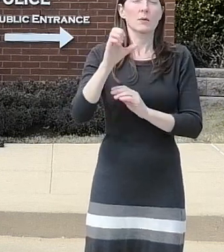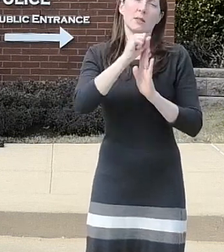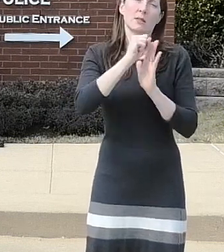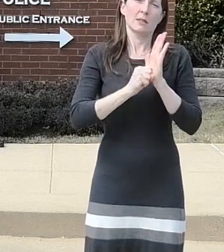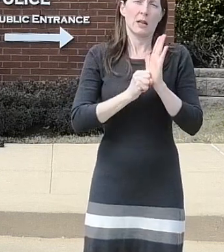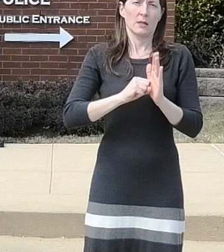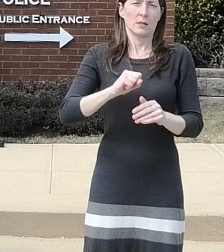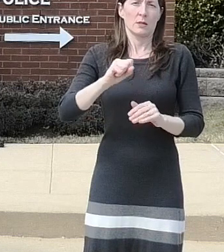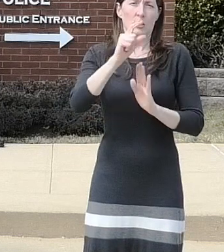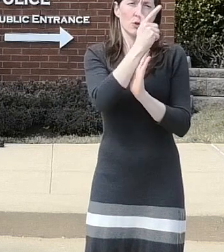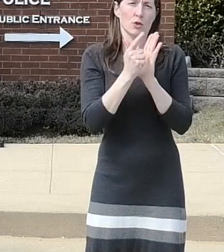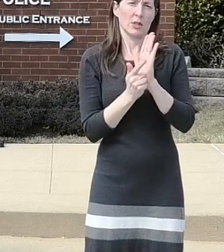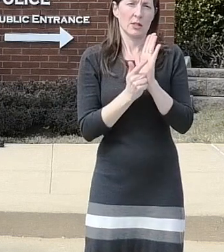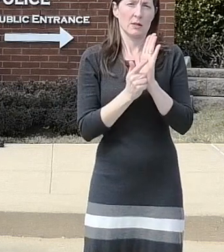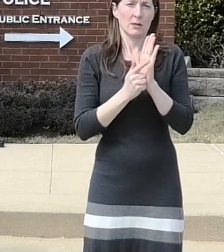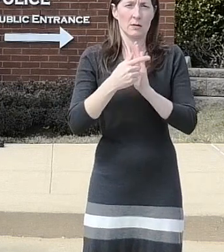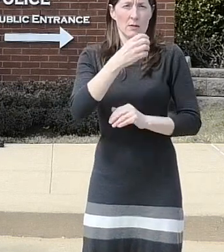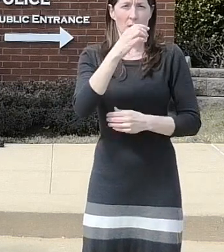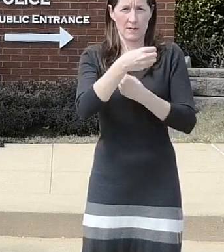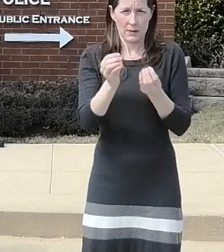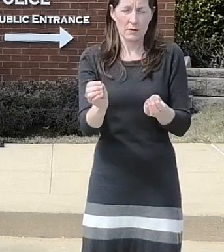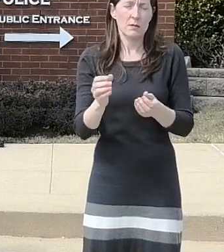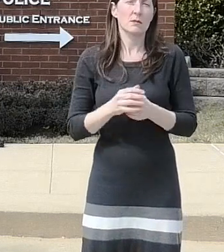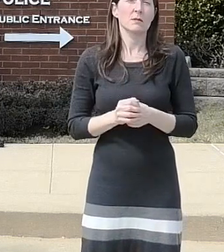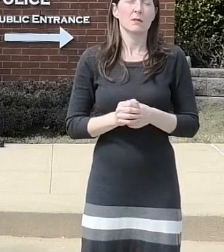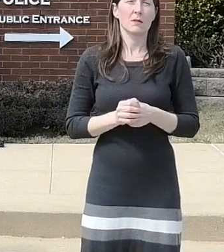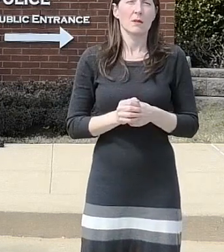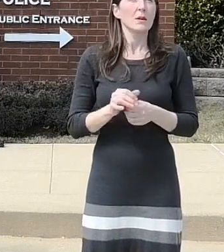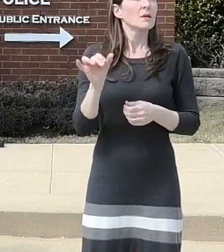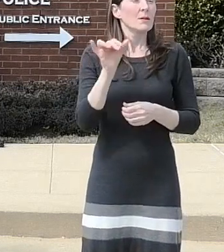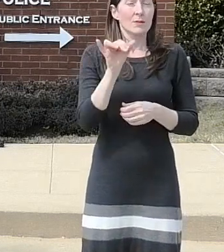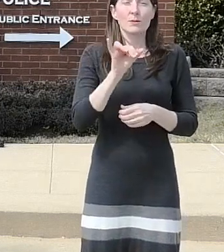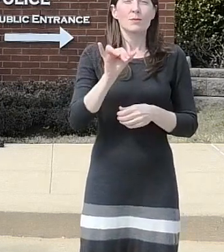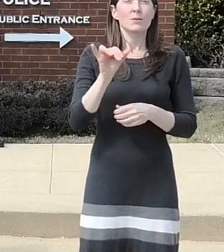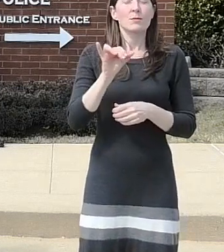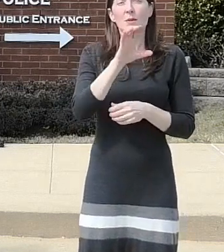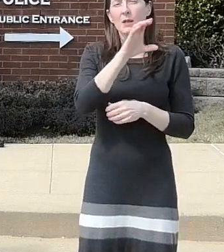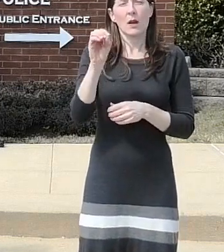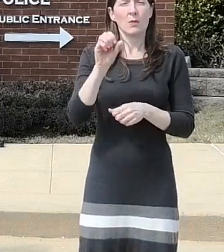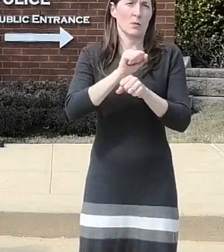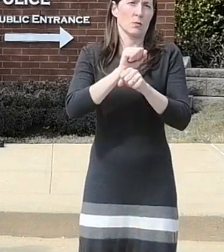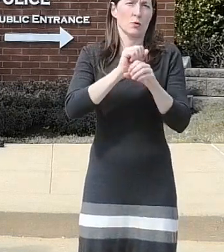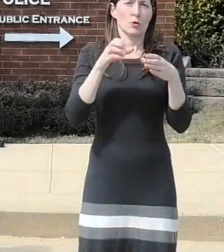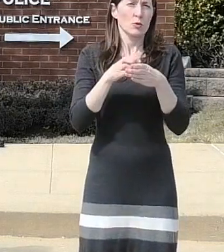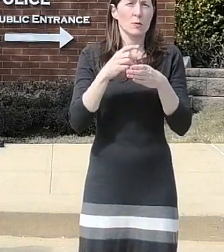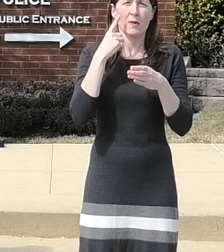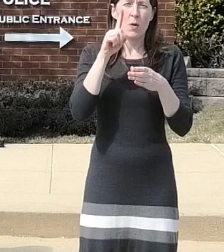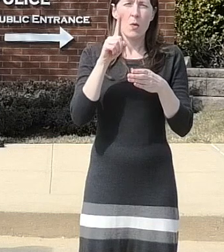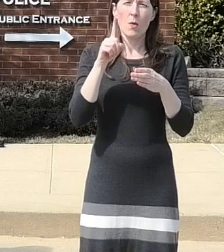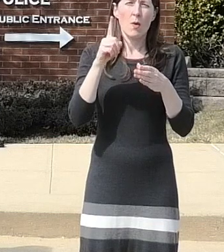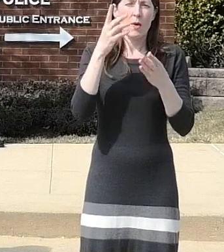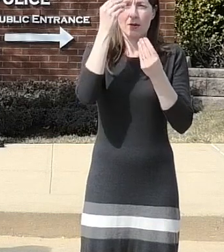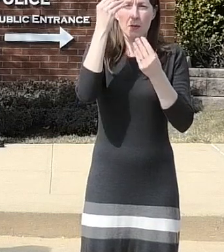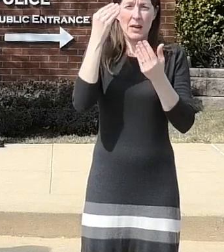the effort of this multi-jurisdiction county work group in bringing these cases all together the group worked